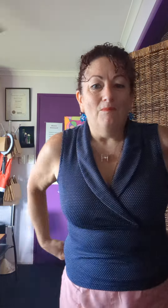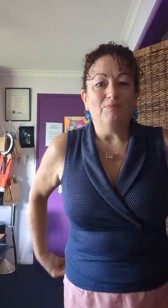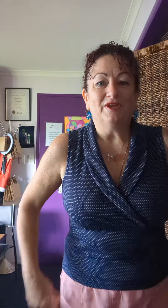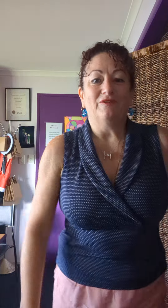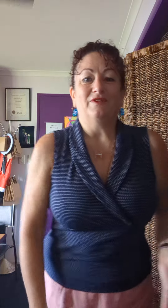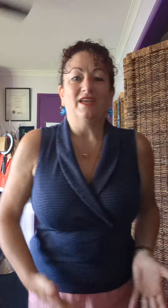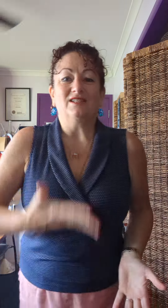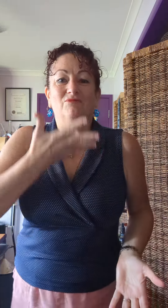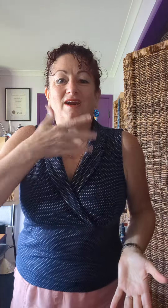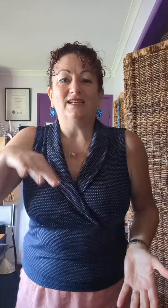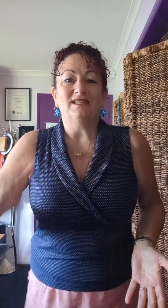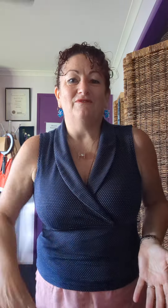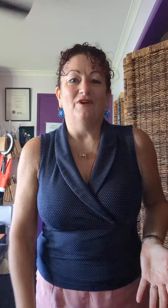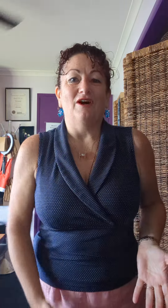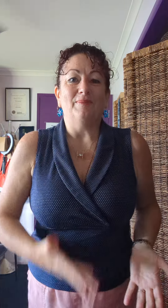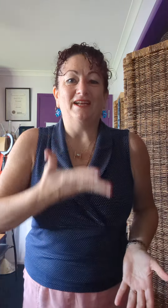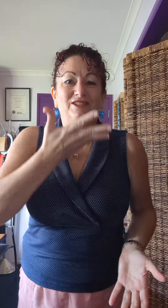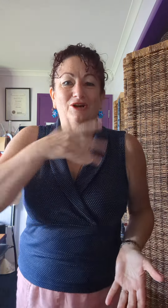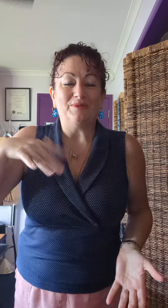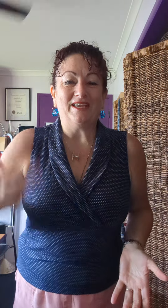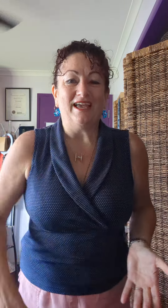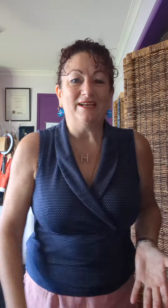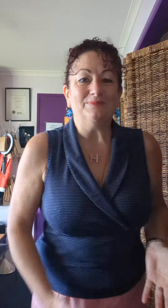Don't forget to raise that vibe anytime you can.